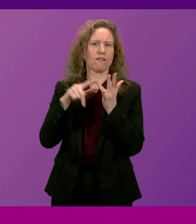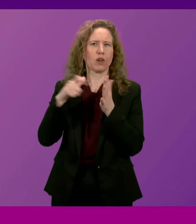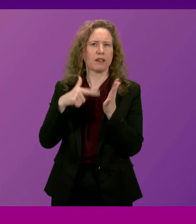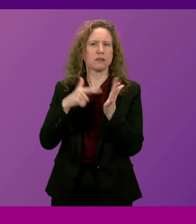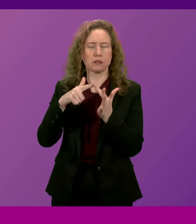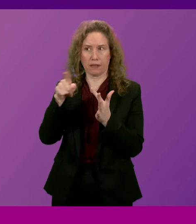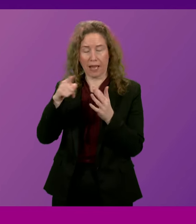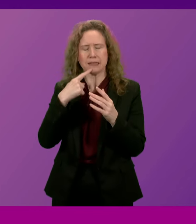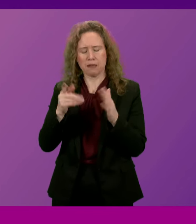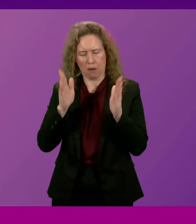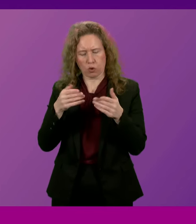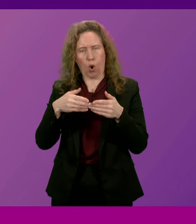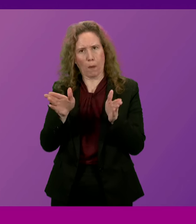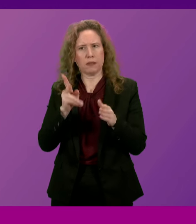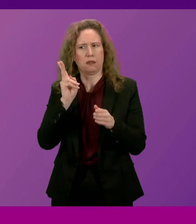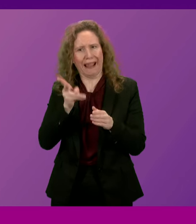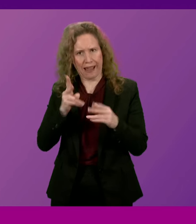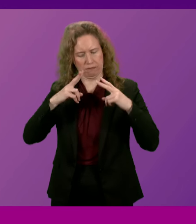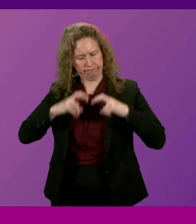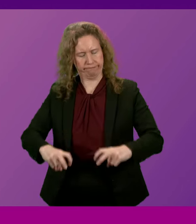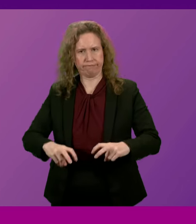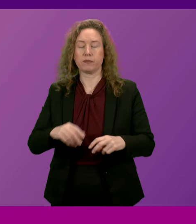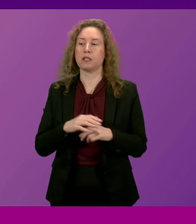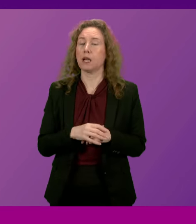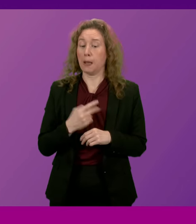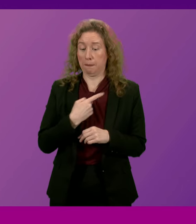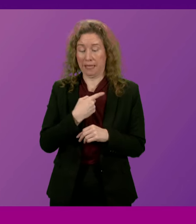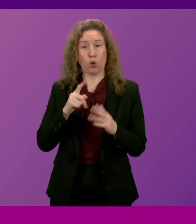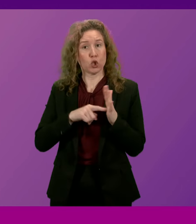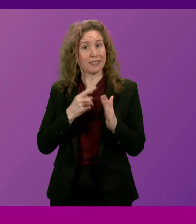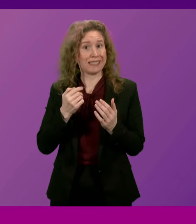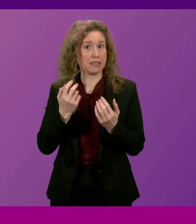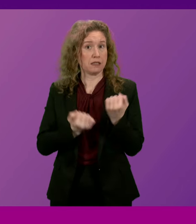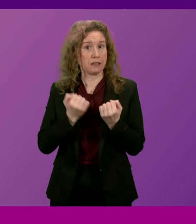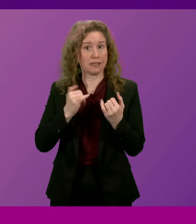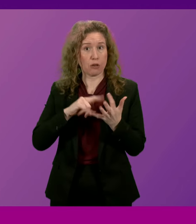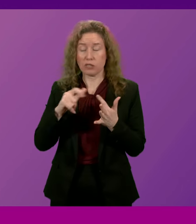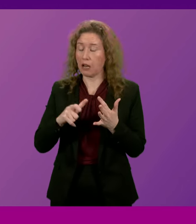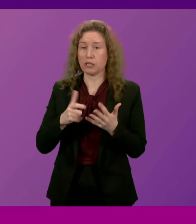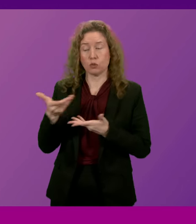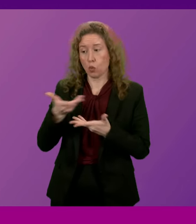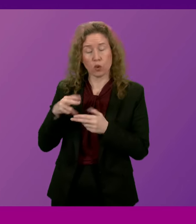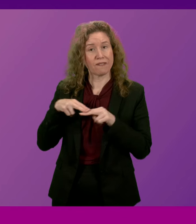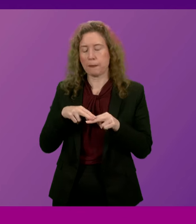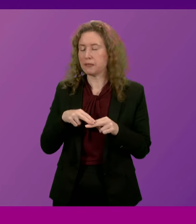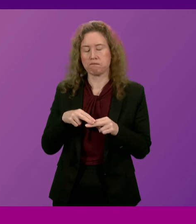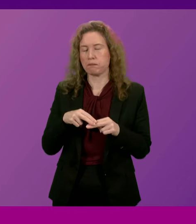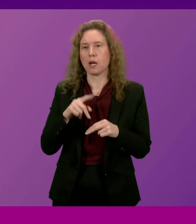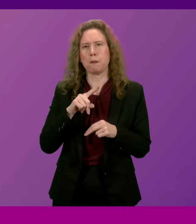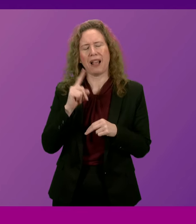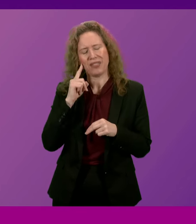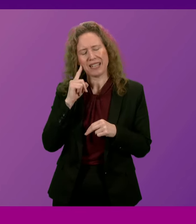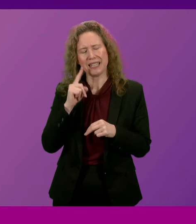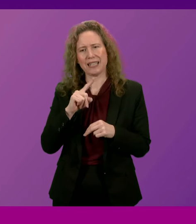case. Now, neither I nor the Justice Secretary have spoken to the Wilson family about their concerns. And I think it is,